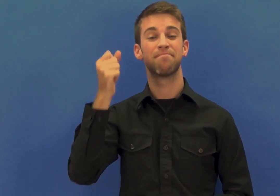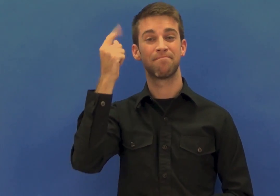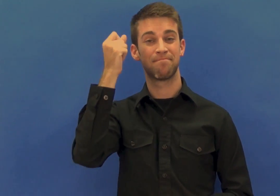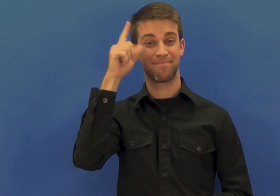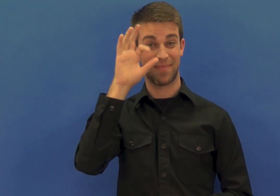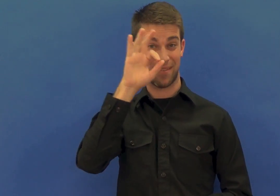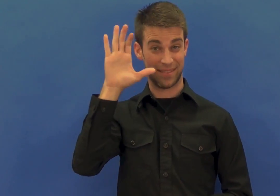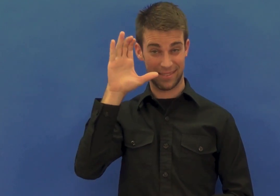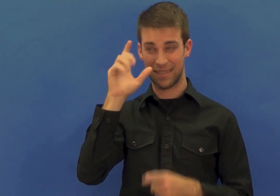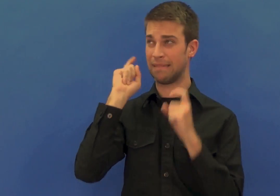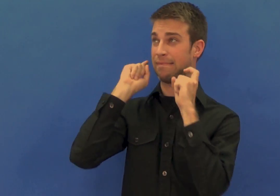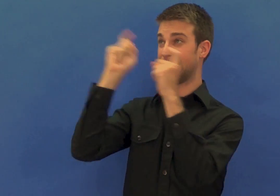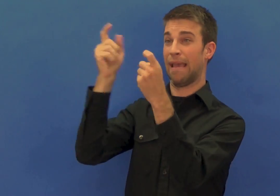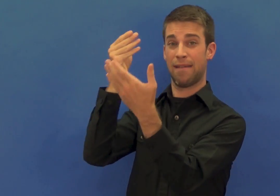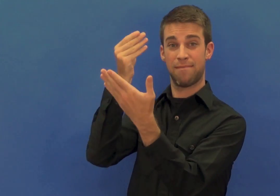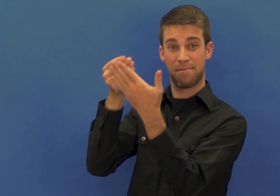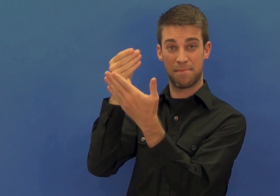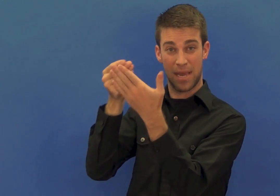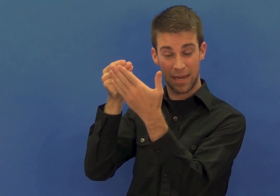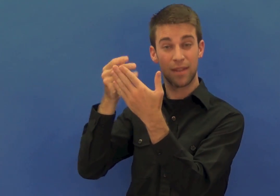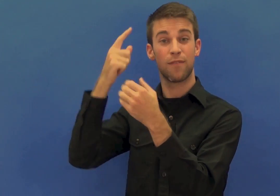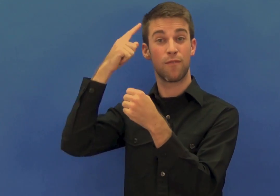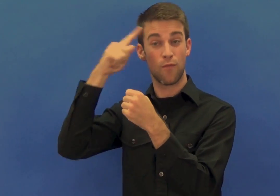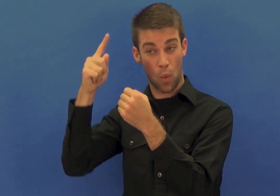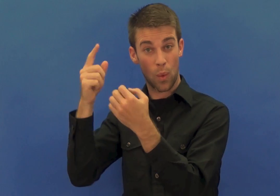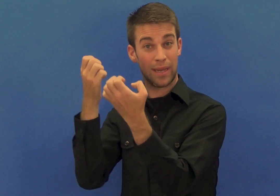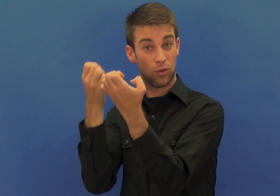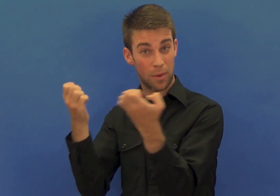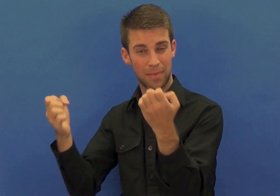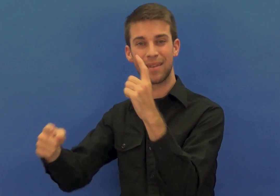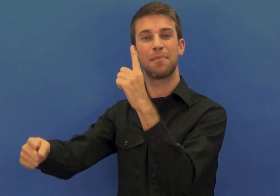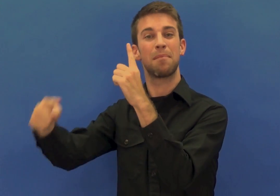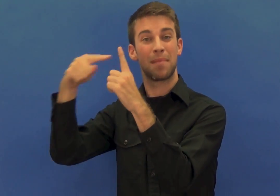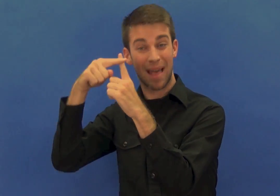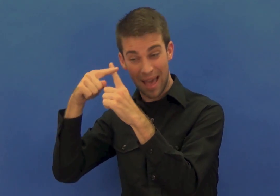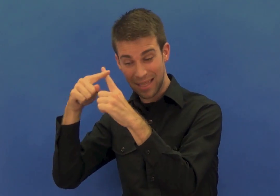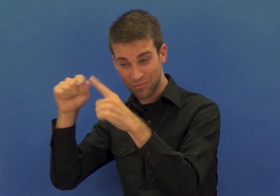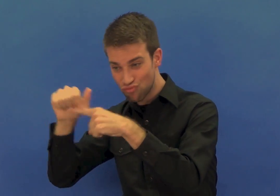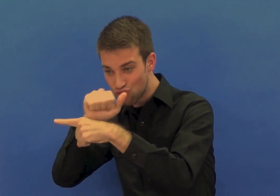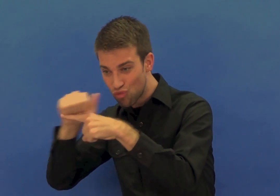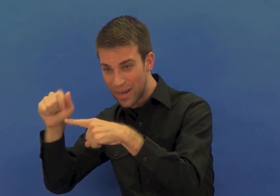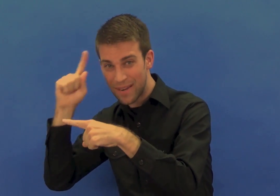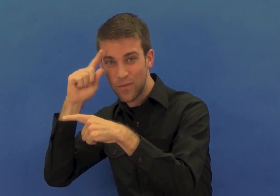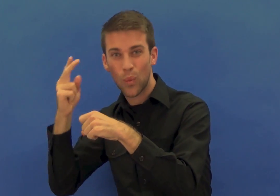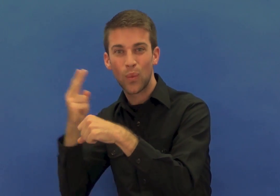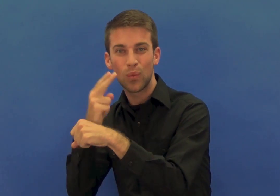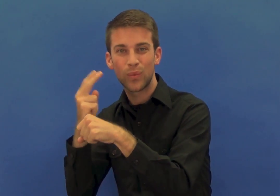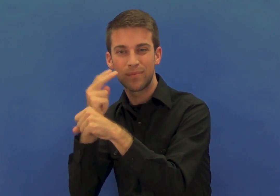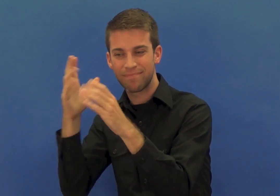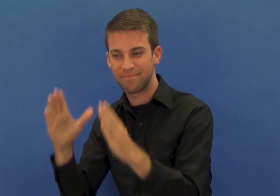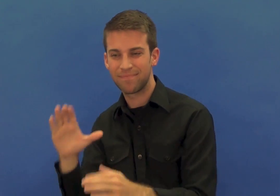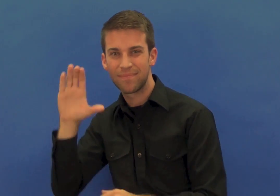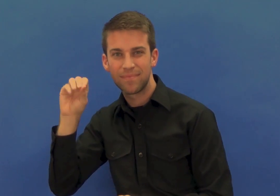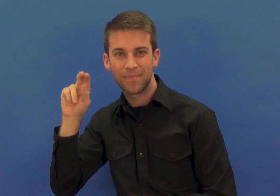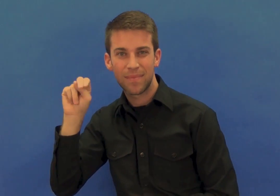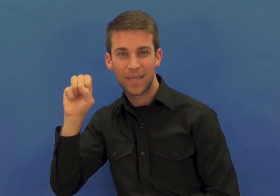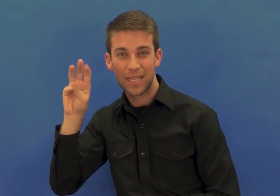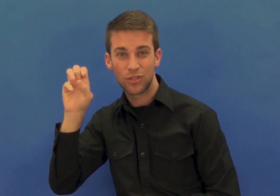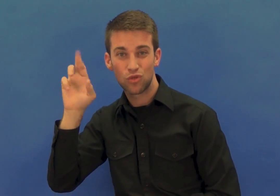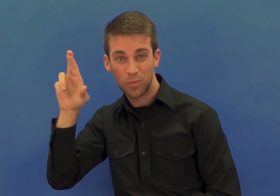The FCC allocated funding for telecommunication equipment and for training on the equipment provided. This money